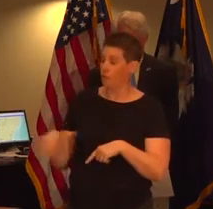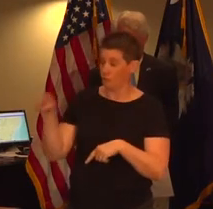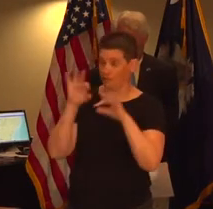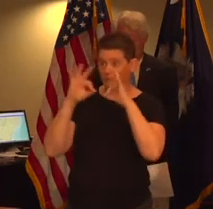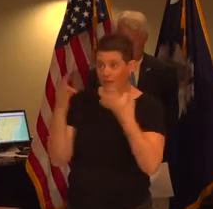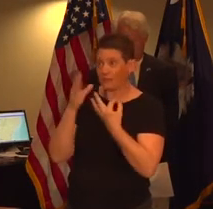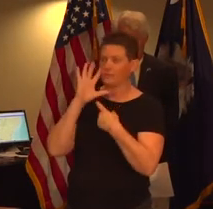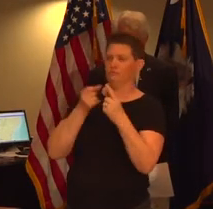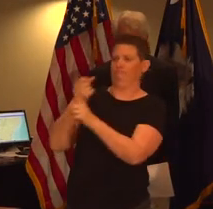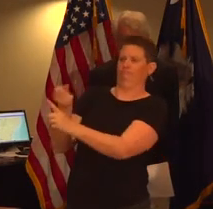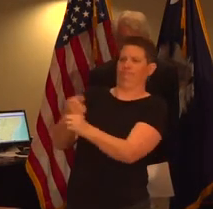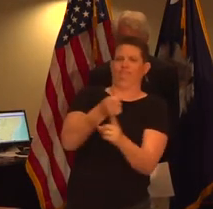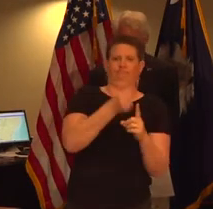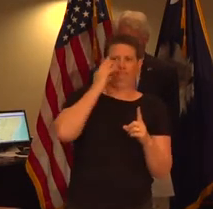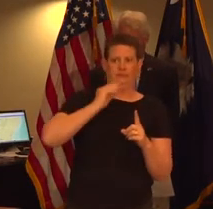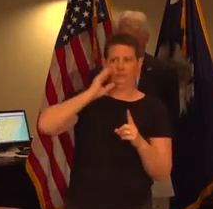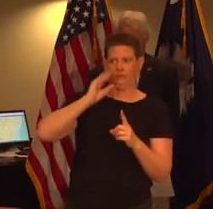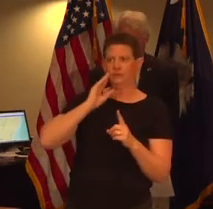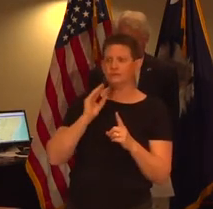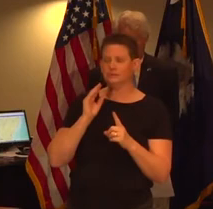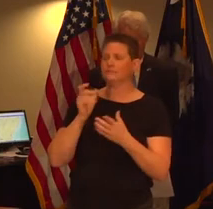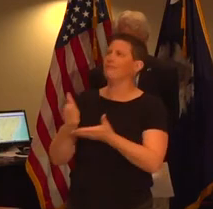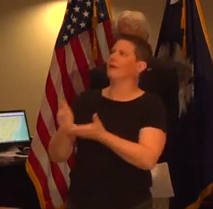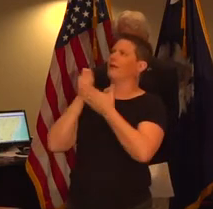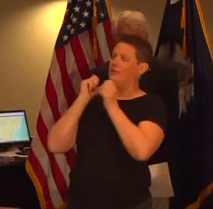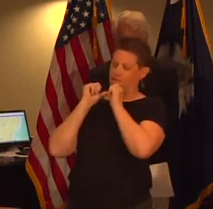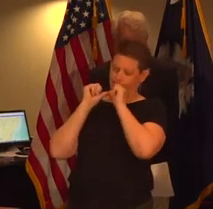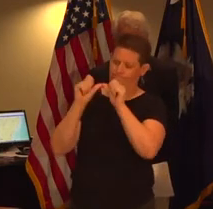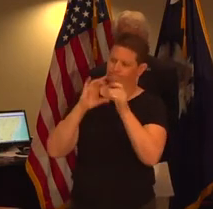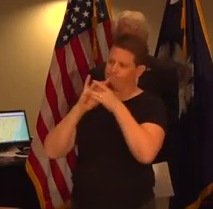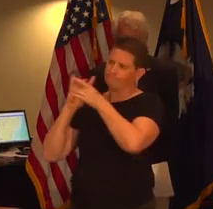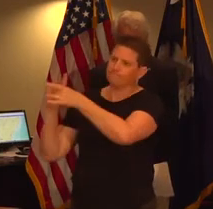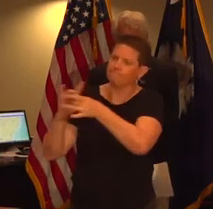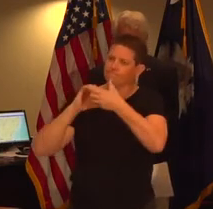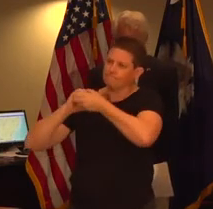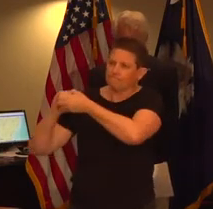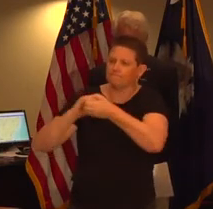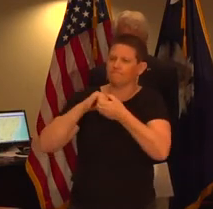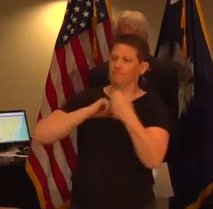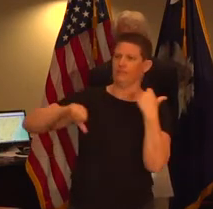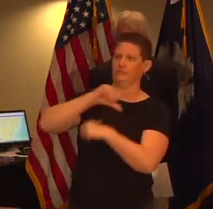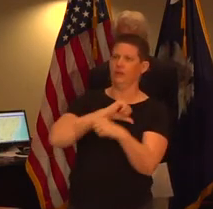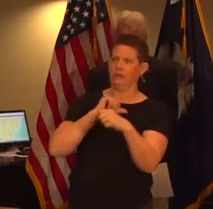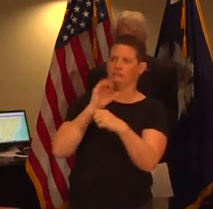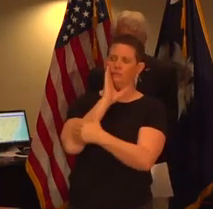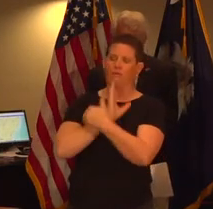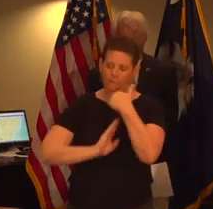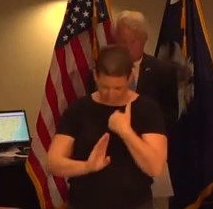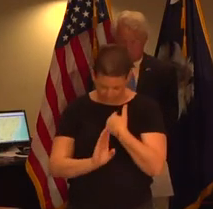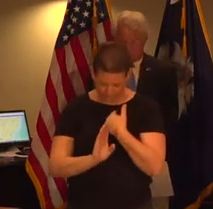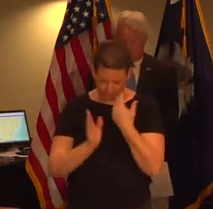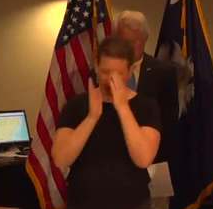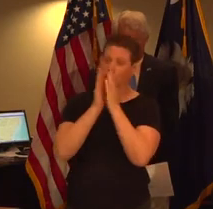by this virus and help us to stay steadfast and united in our support of each other we humble humbly ask